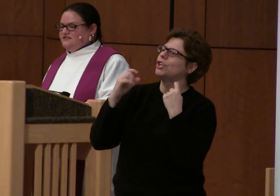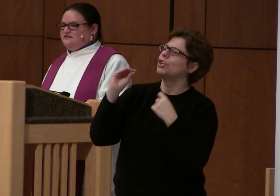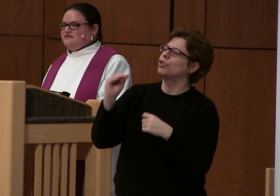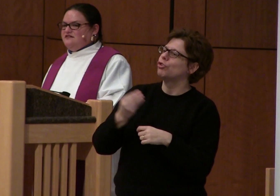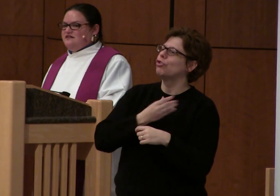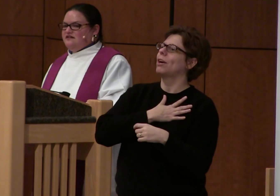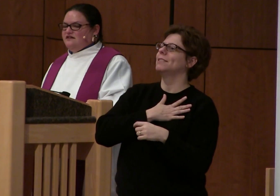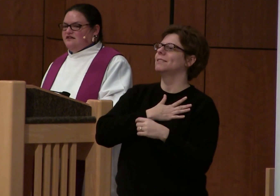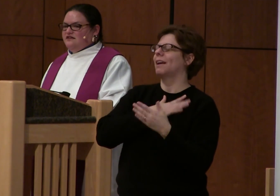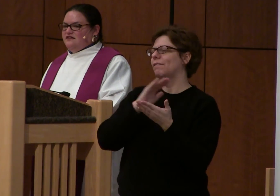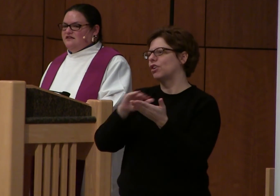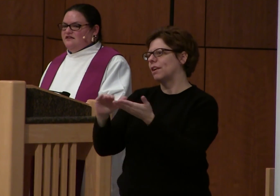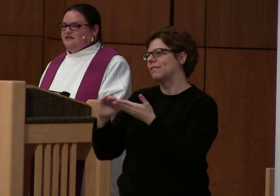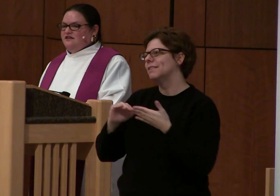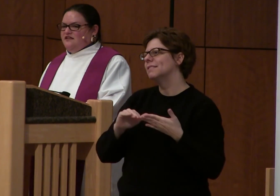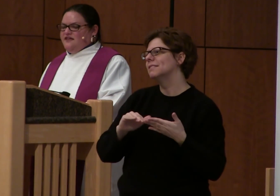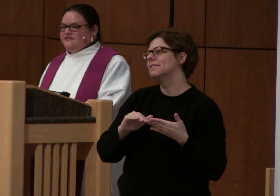forgiveness.